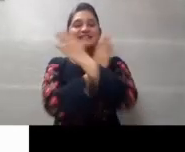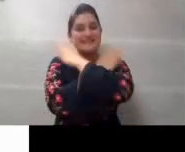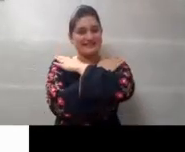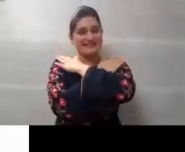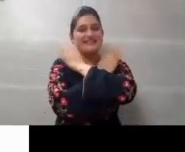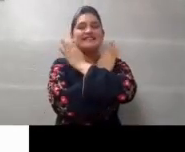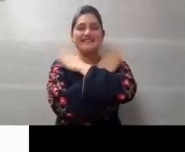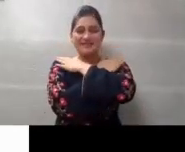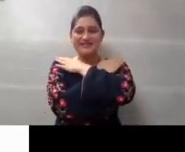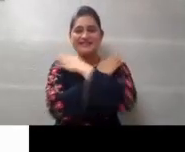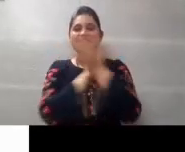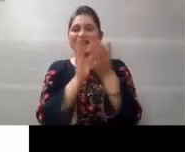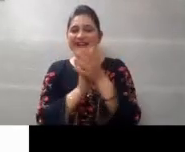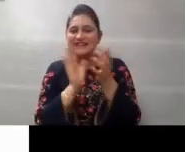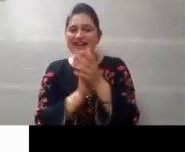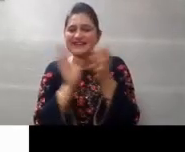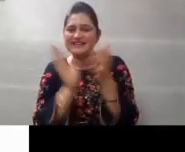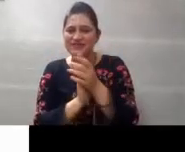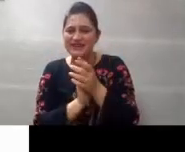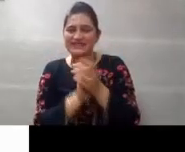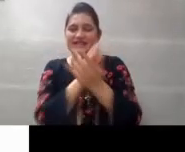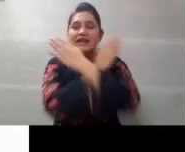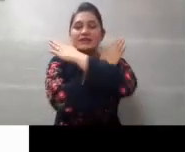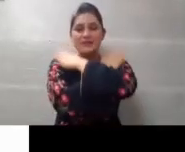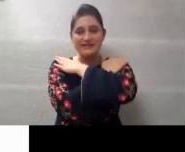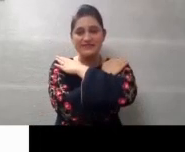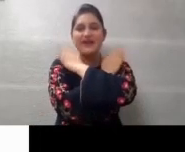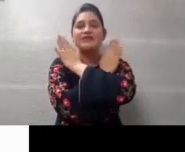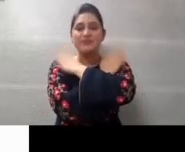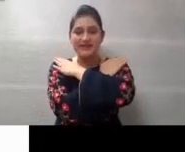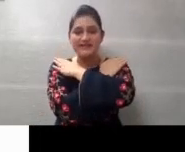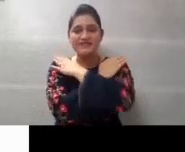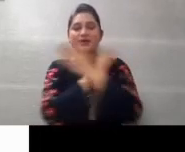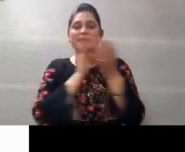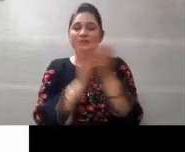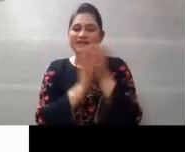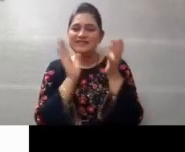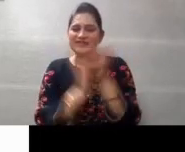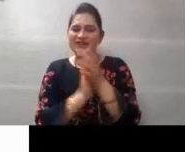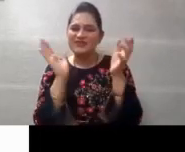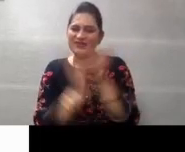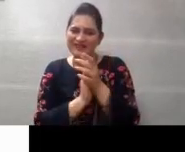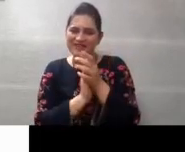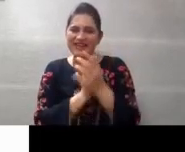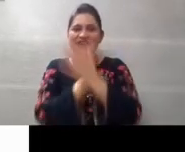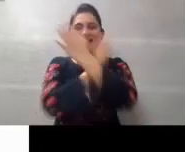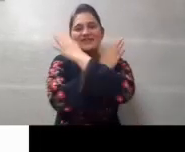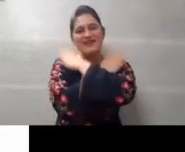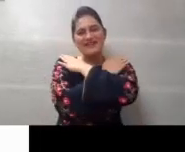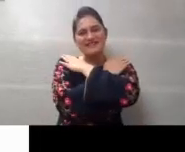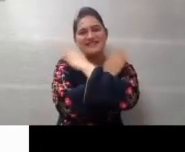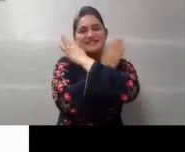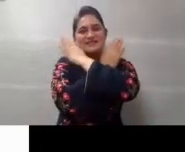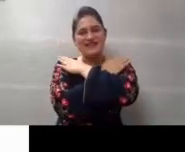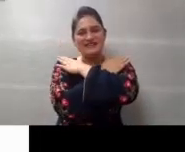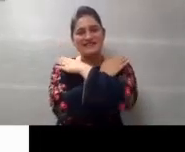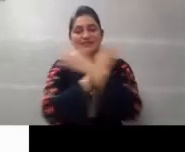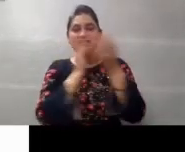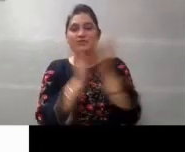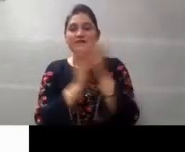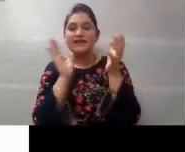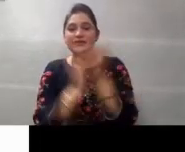15, 16, 17, 18, 19, 20, 21, 22, 20, 24, 25, 26,